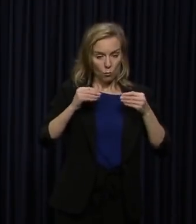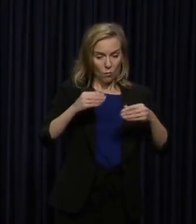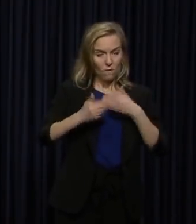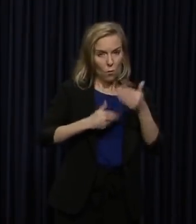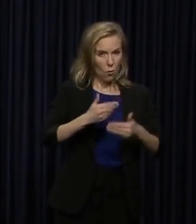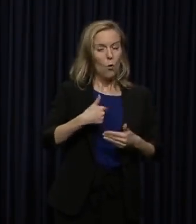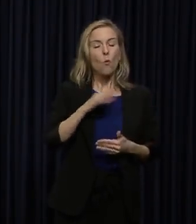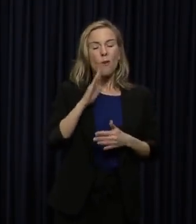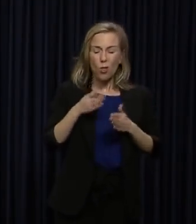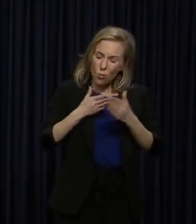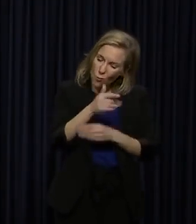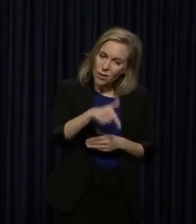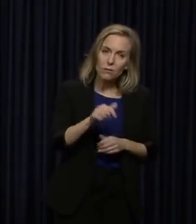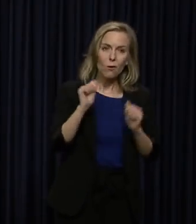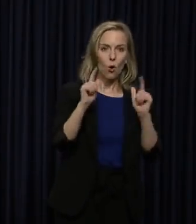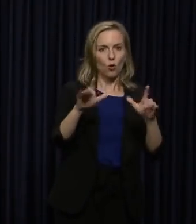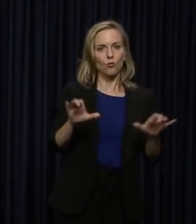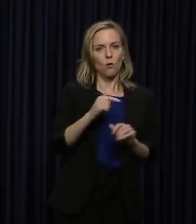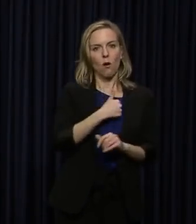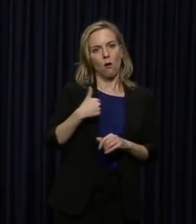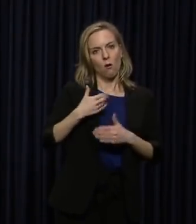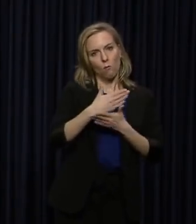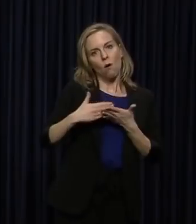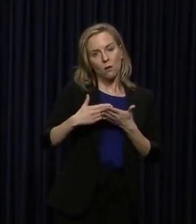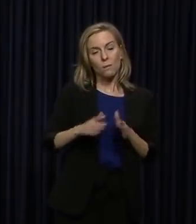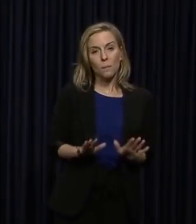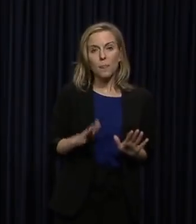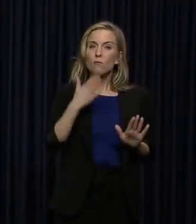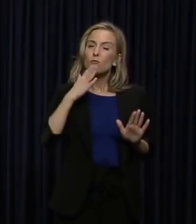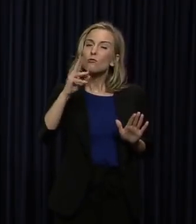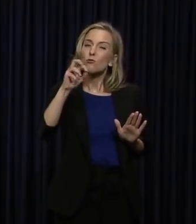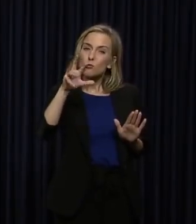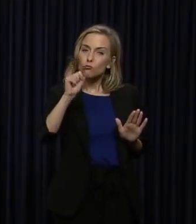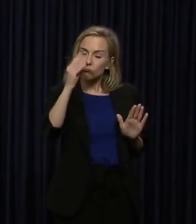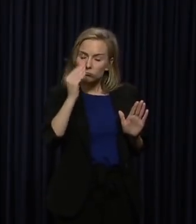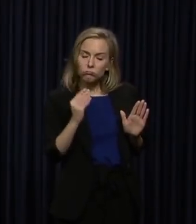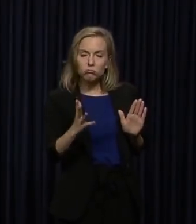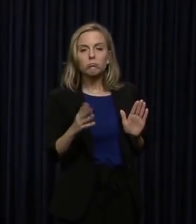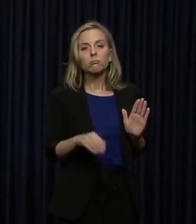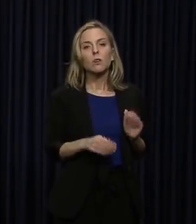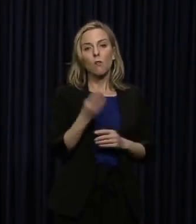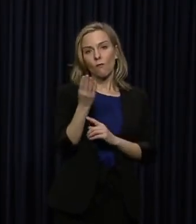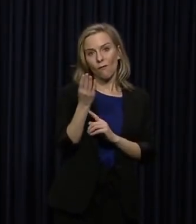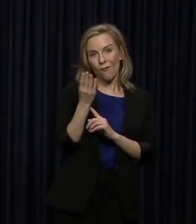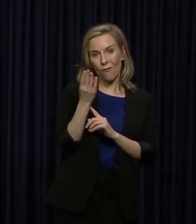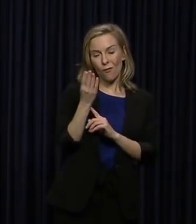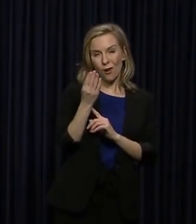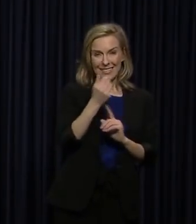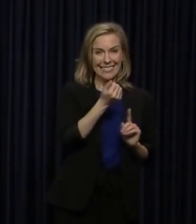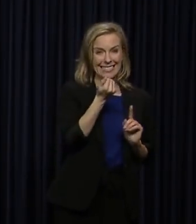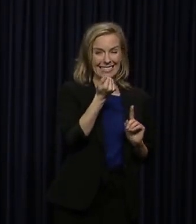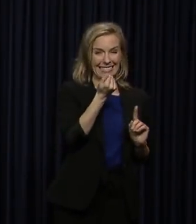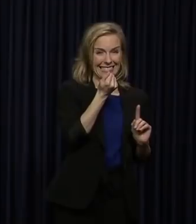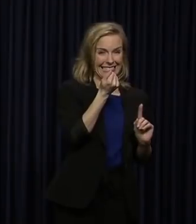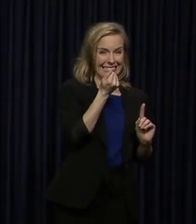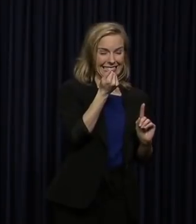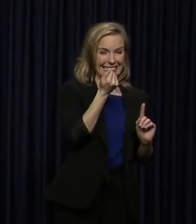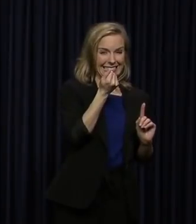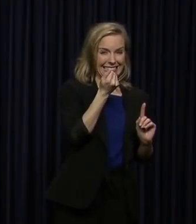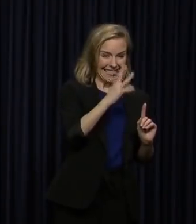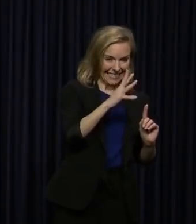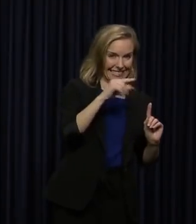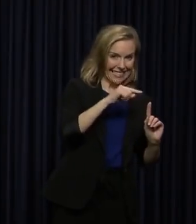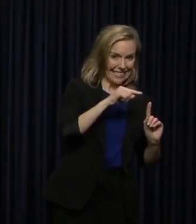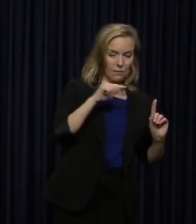we need everybody doing their part. Some good news. 14 of the 16 members,